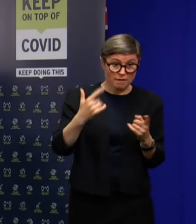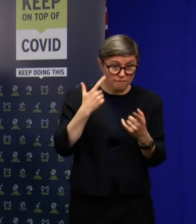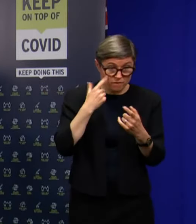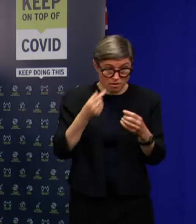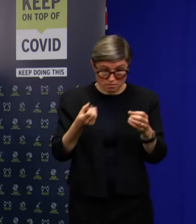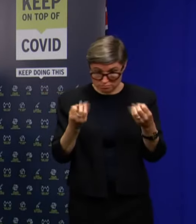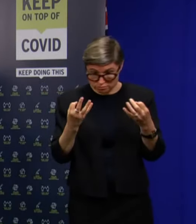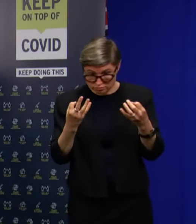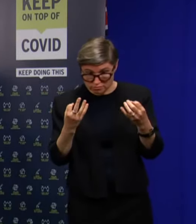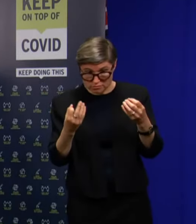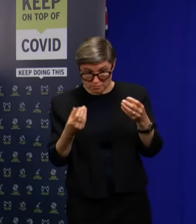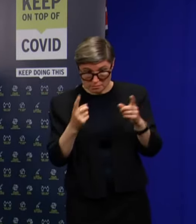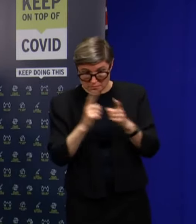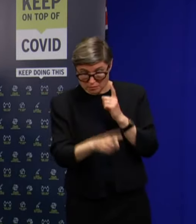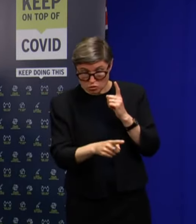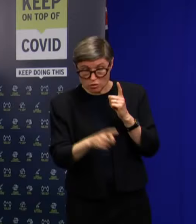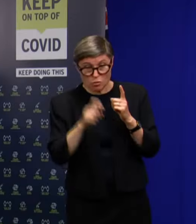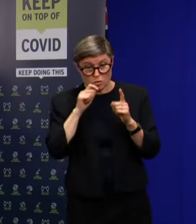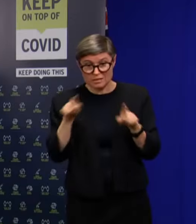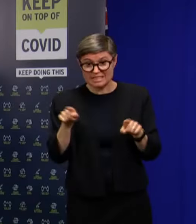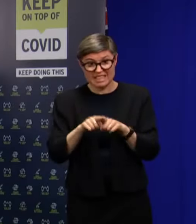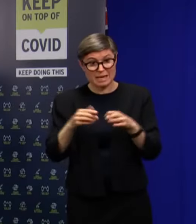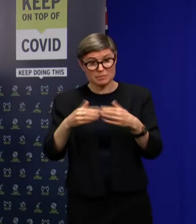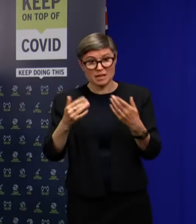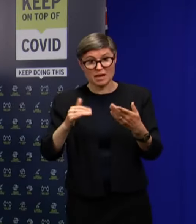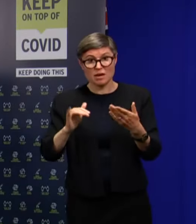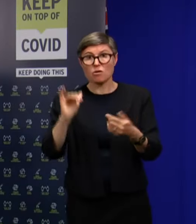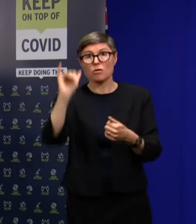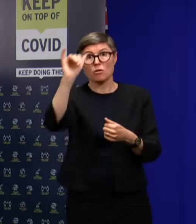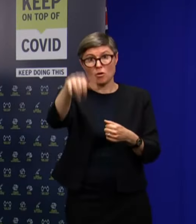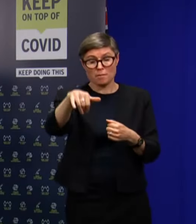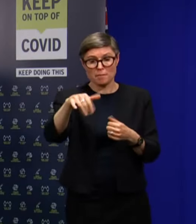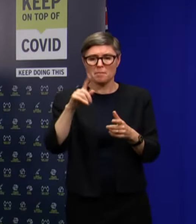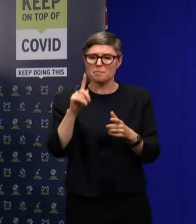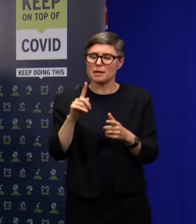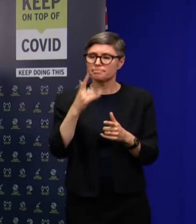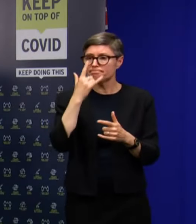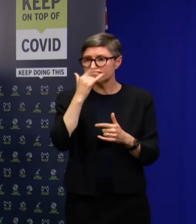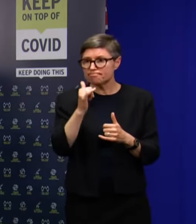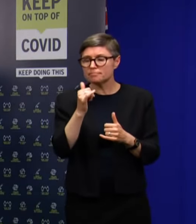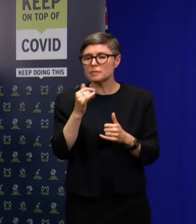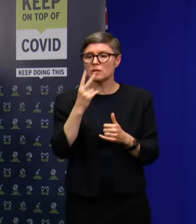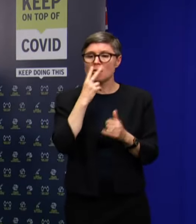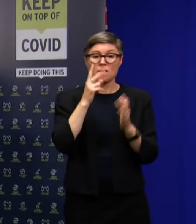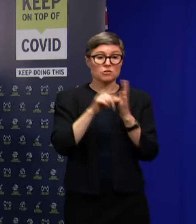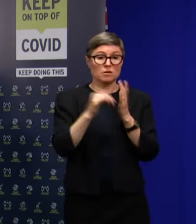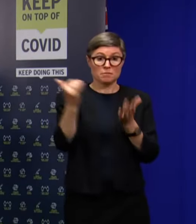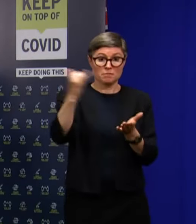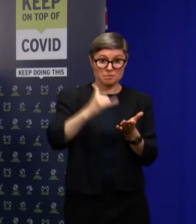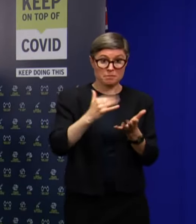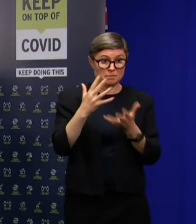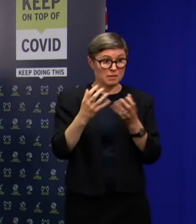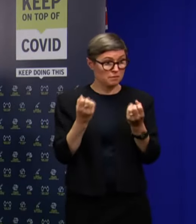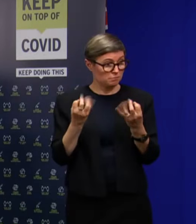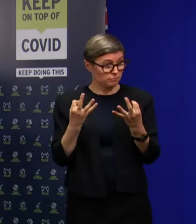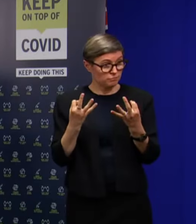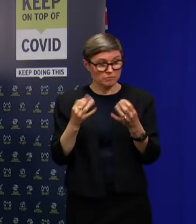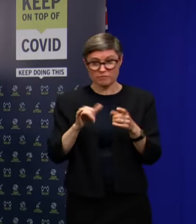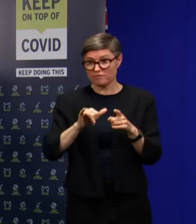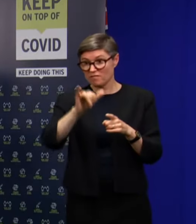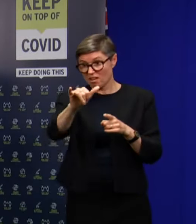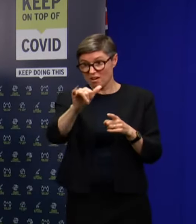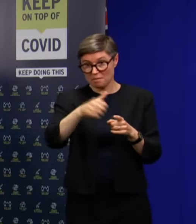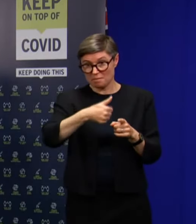day and returned. In this case, the timing of their arrival meant that there was no next flight, so they had to be put into hotel quarantine.